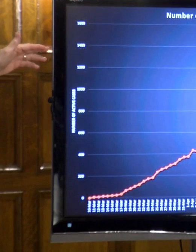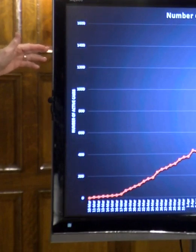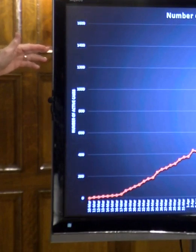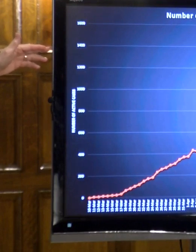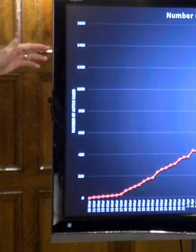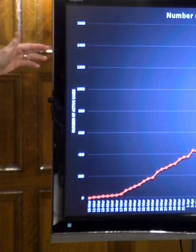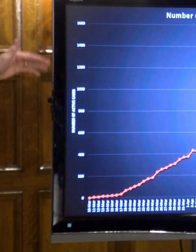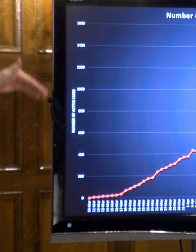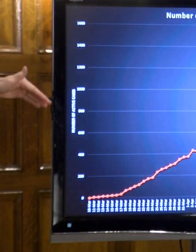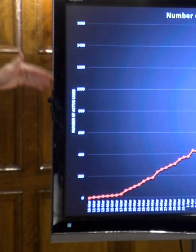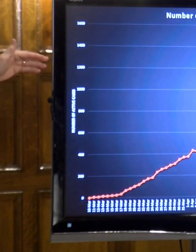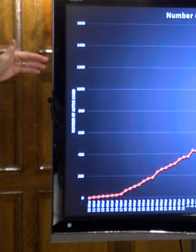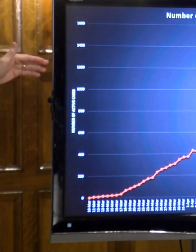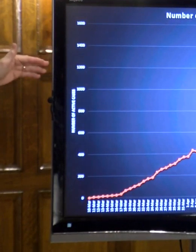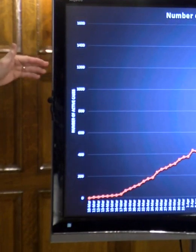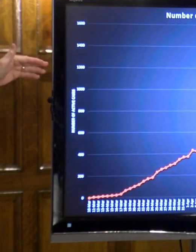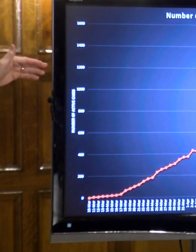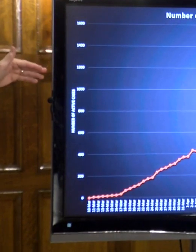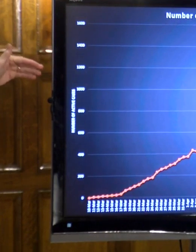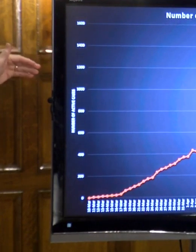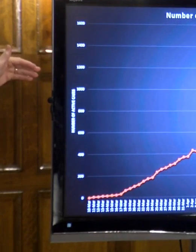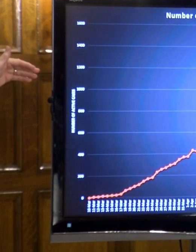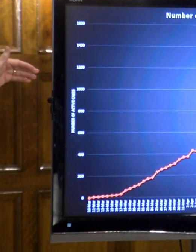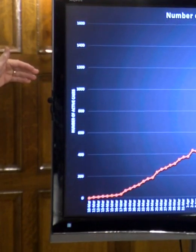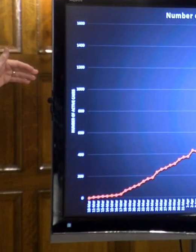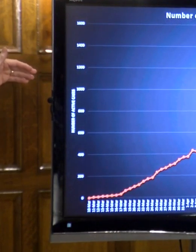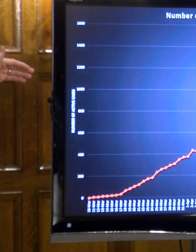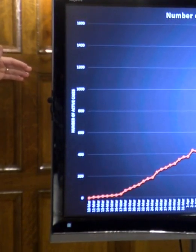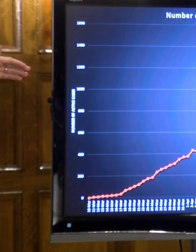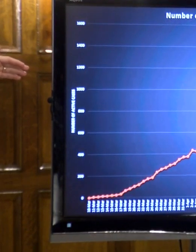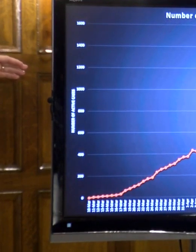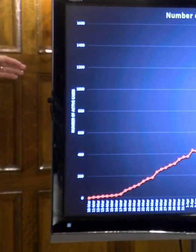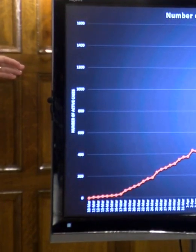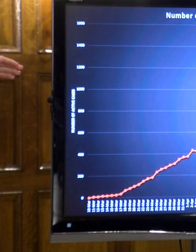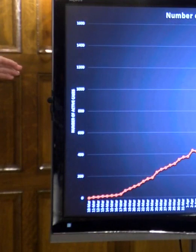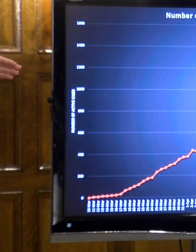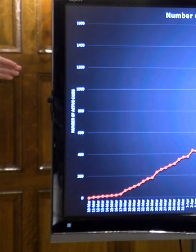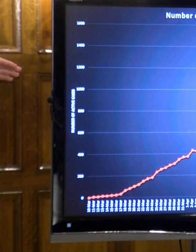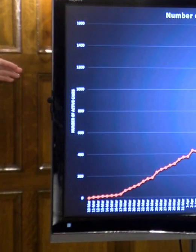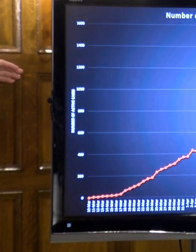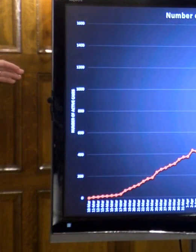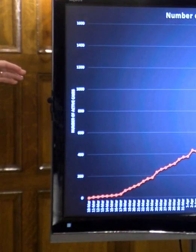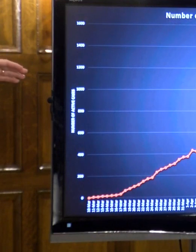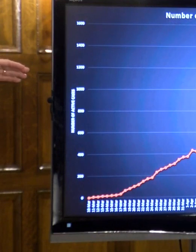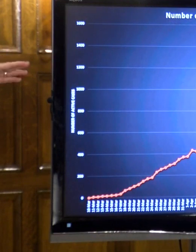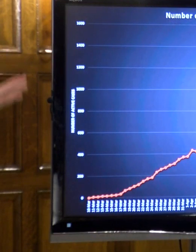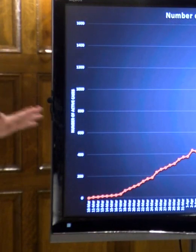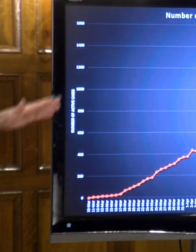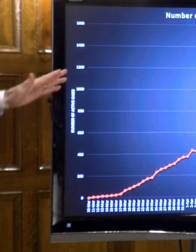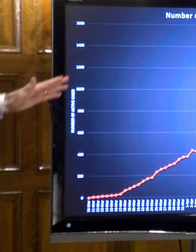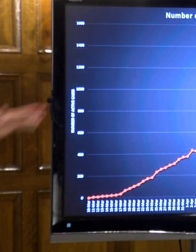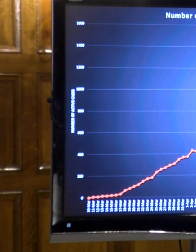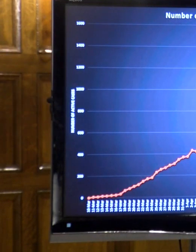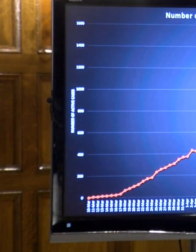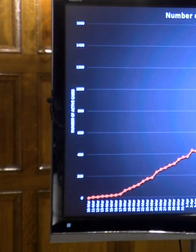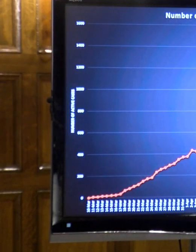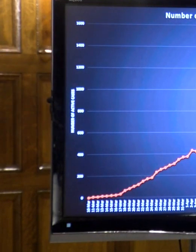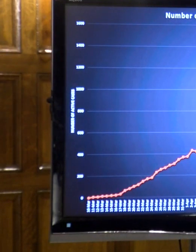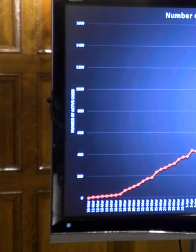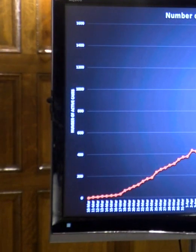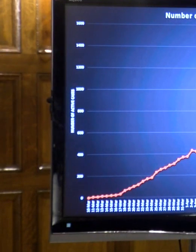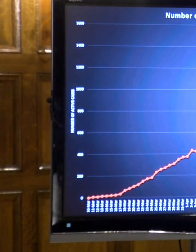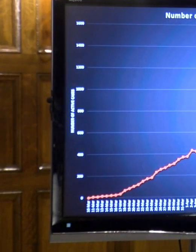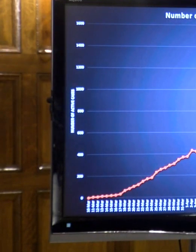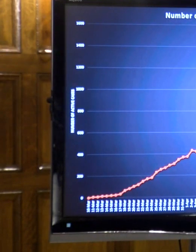that as a result of the increase we've had over the last 24 hours. And so that trend